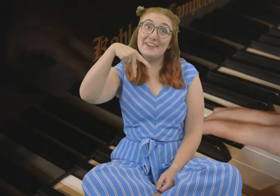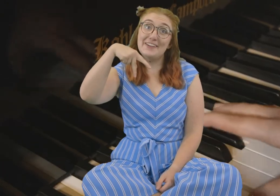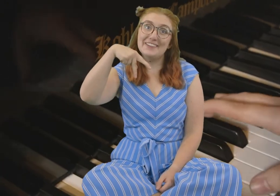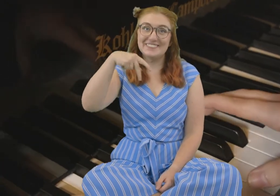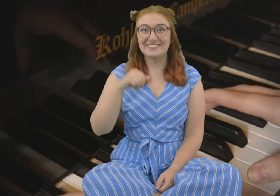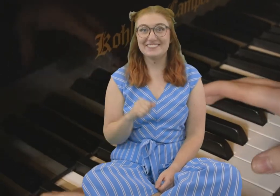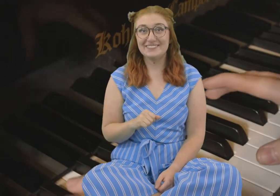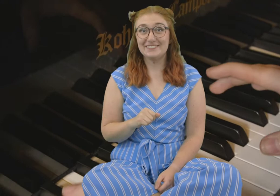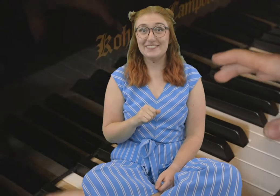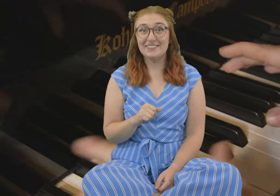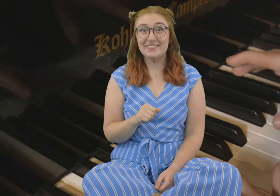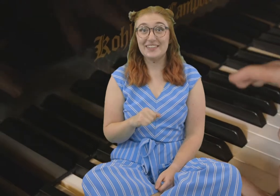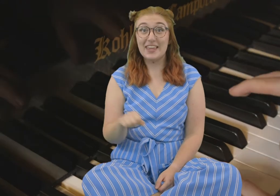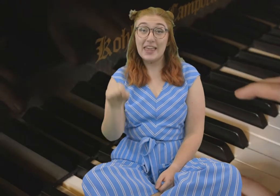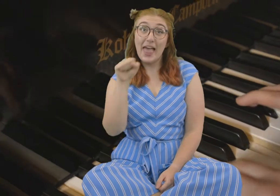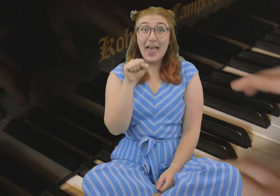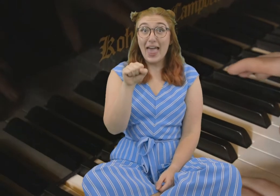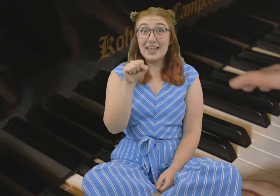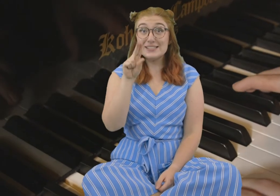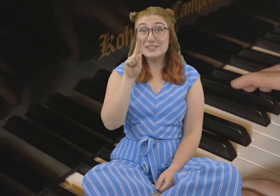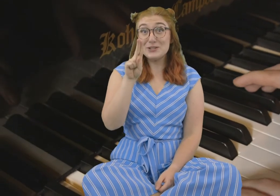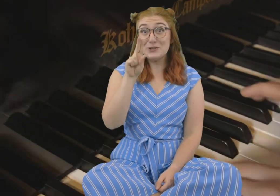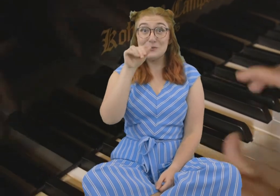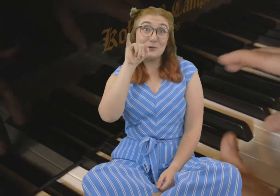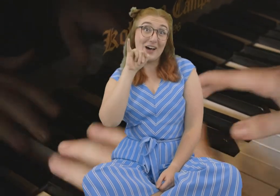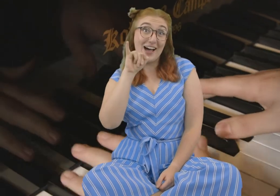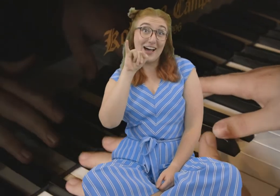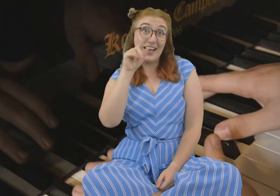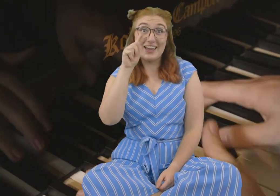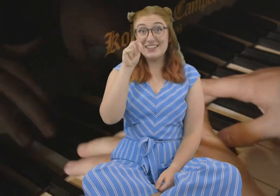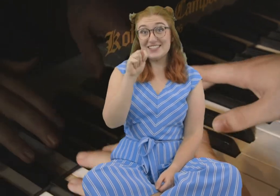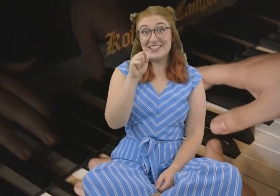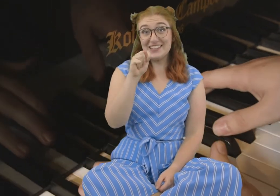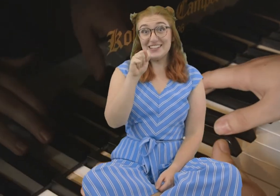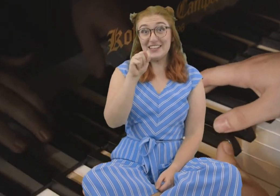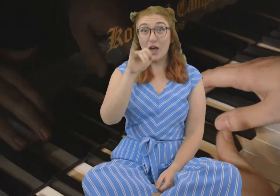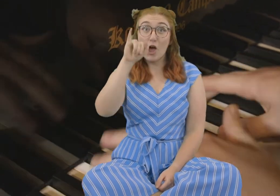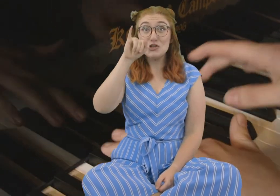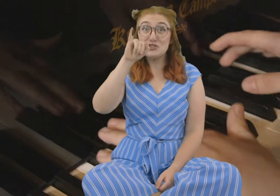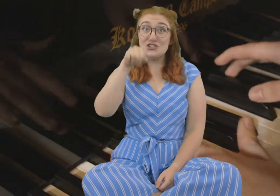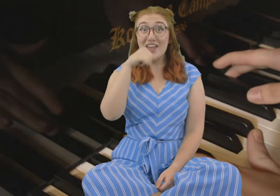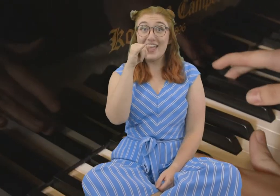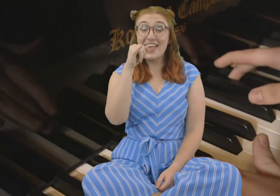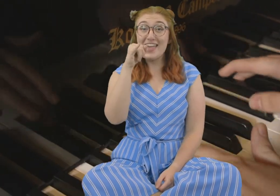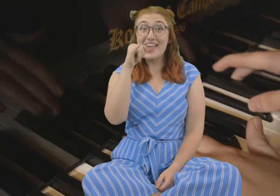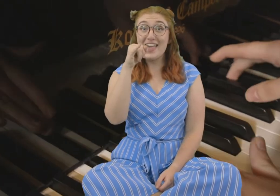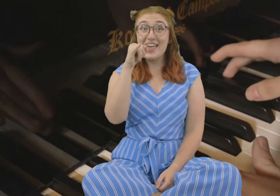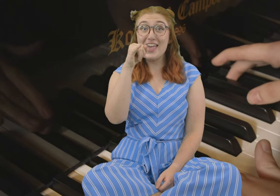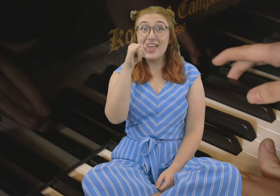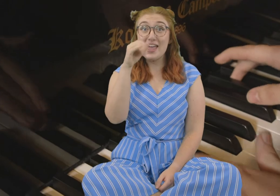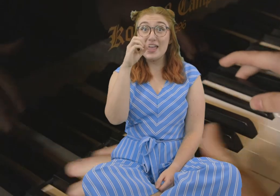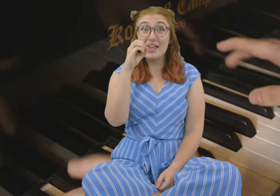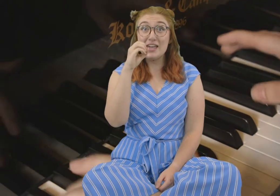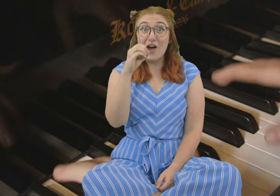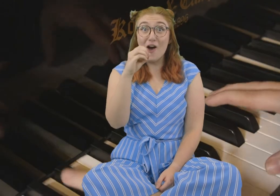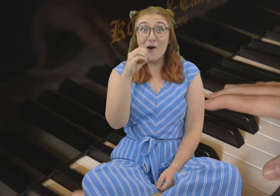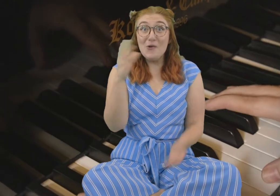S-U-I-T, J, O,